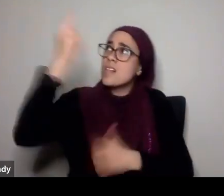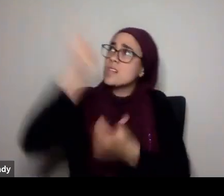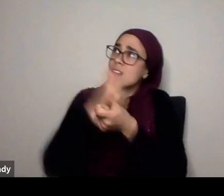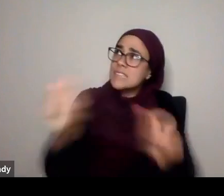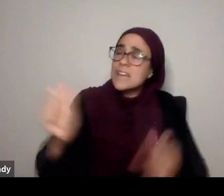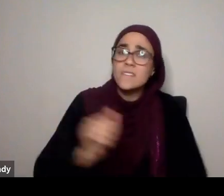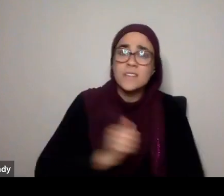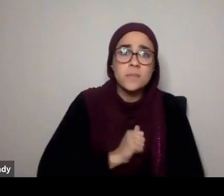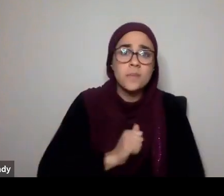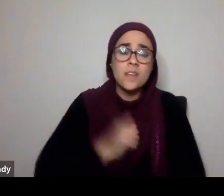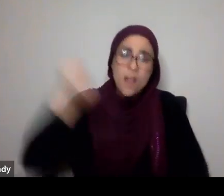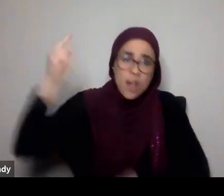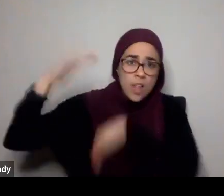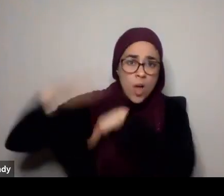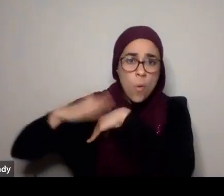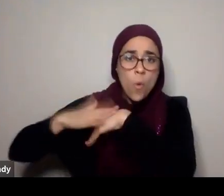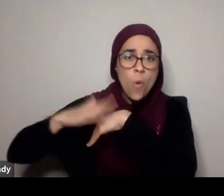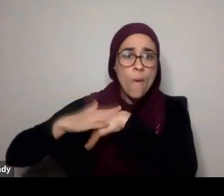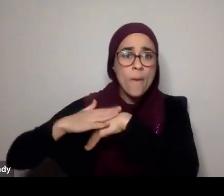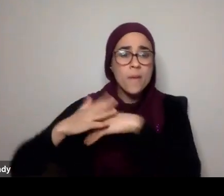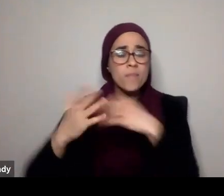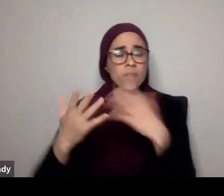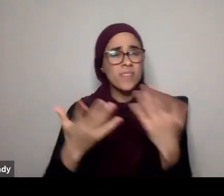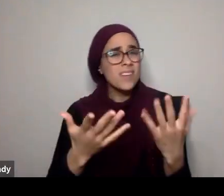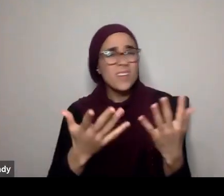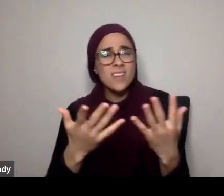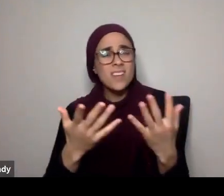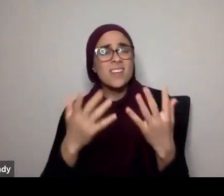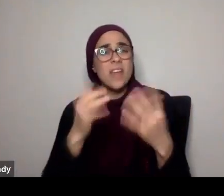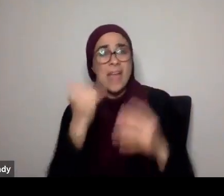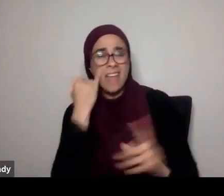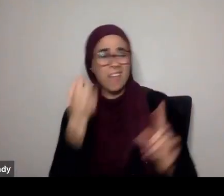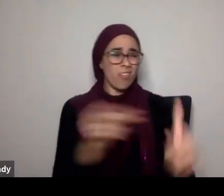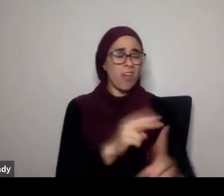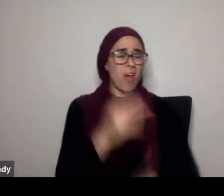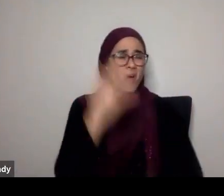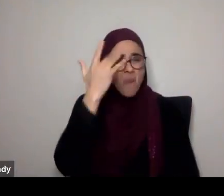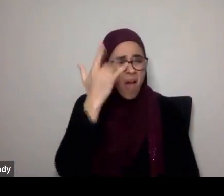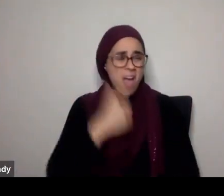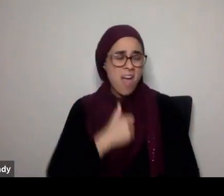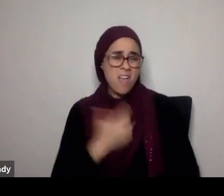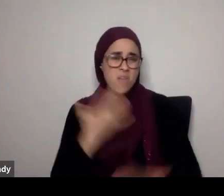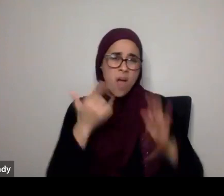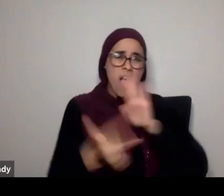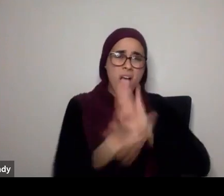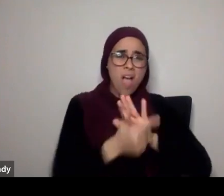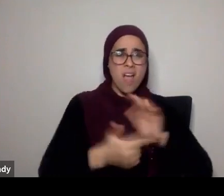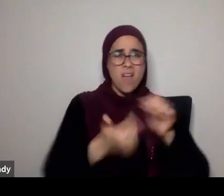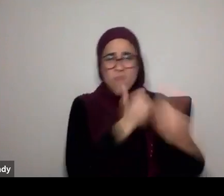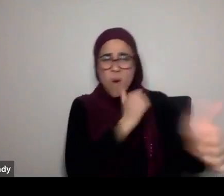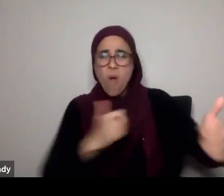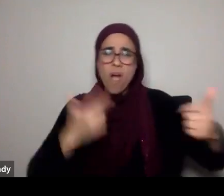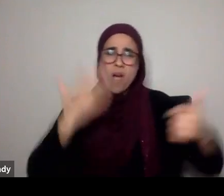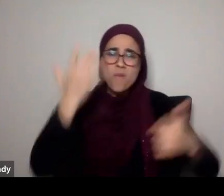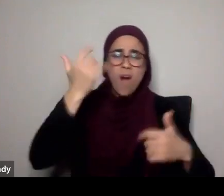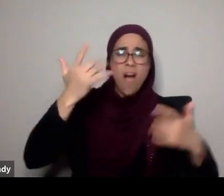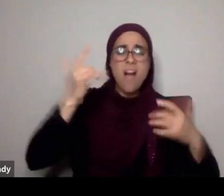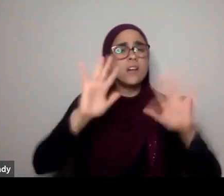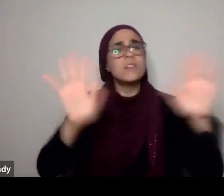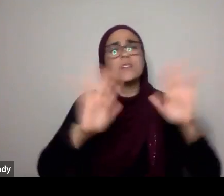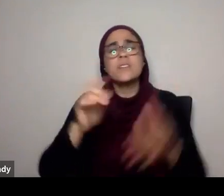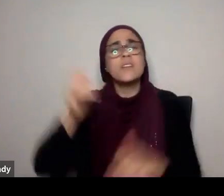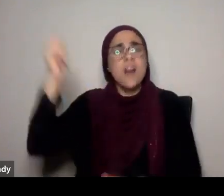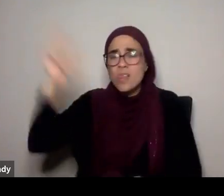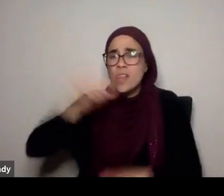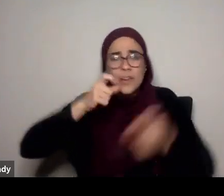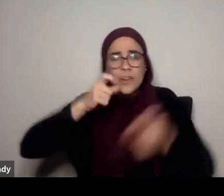Imagining Allah to be like, dubious, staghfirullah, or limited, or hateful, or vengeful, or any of those, or, you know, controlling.